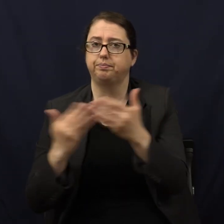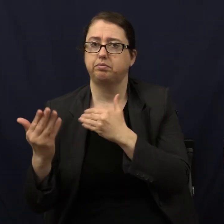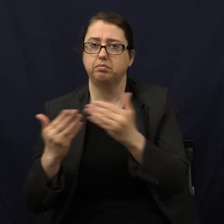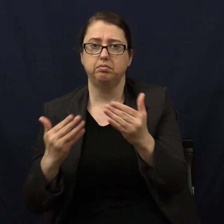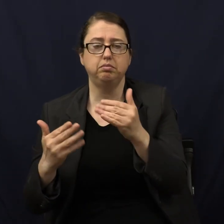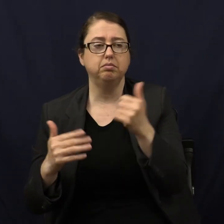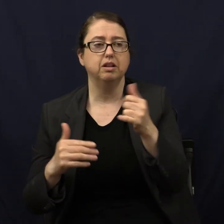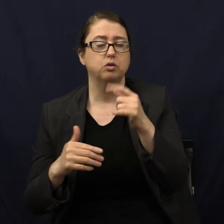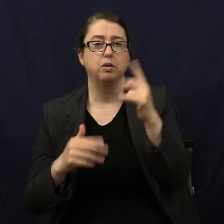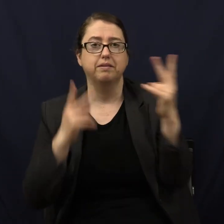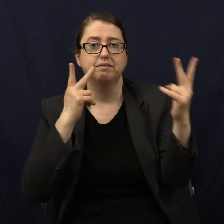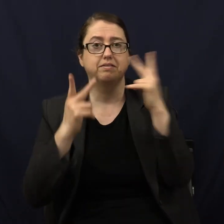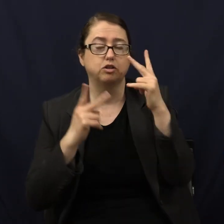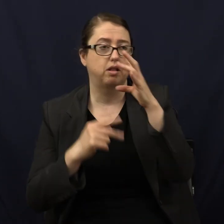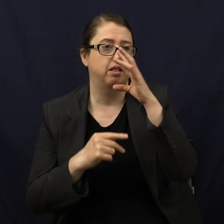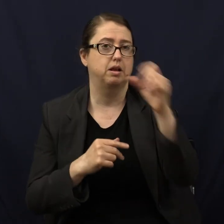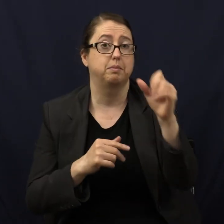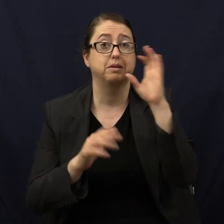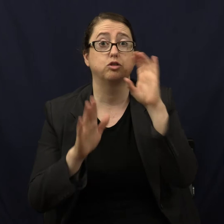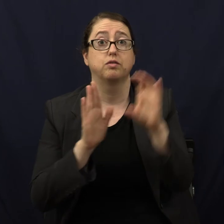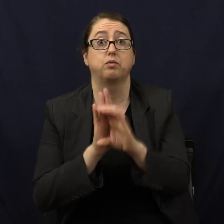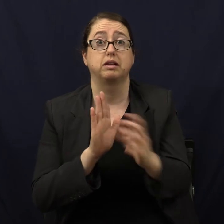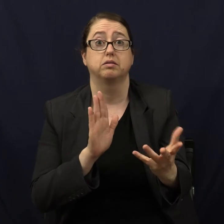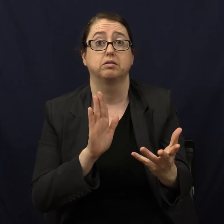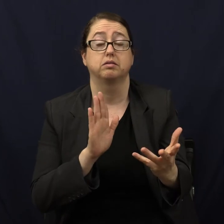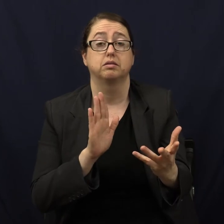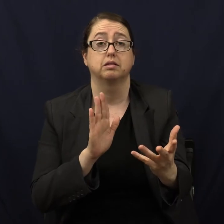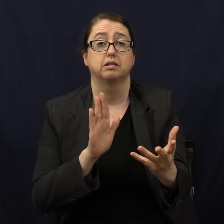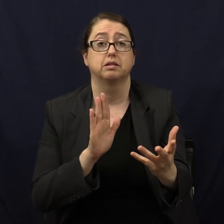else? One visual stimulus. A picture of a...